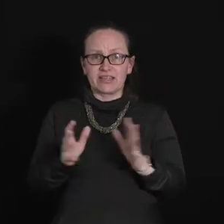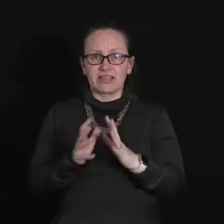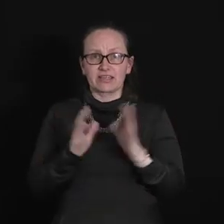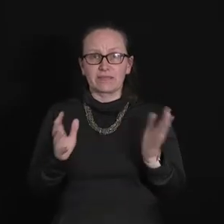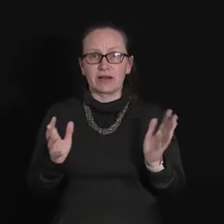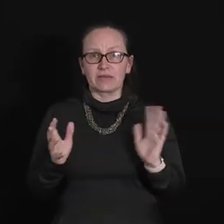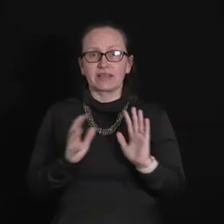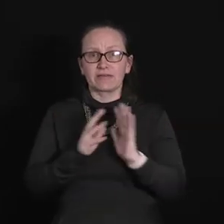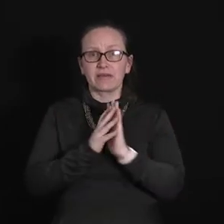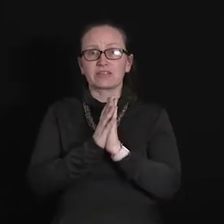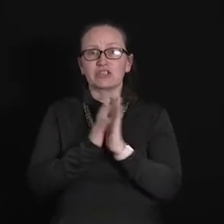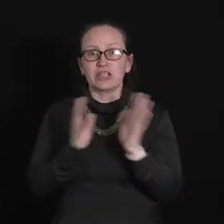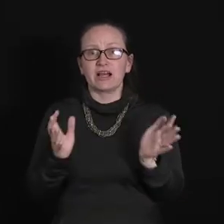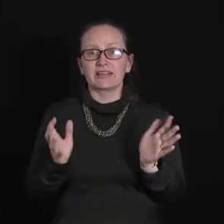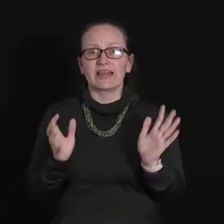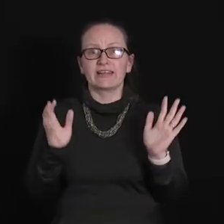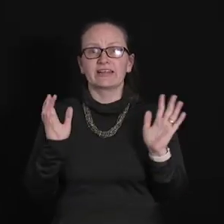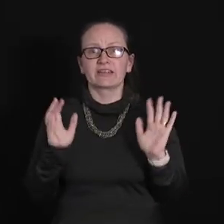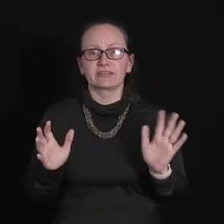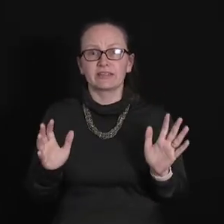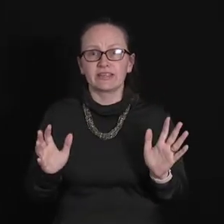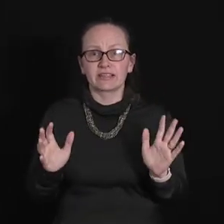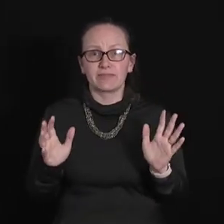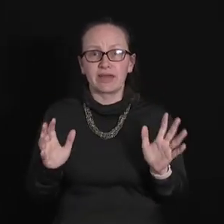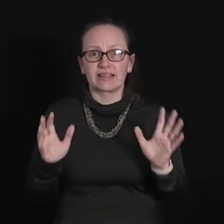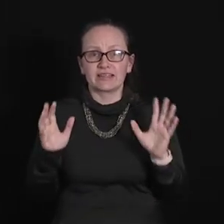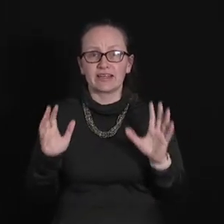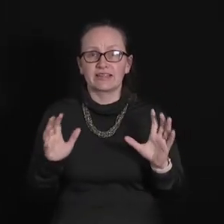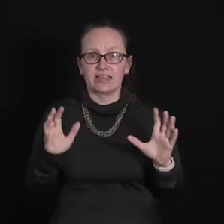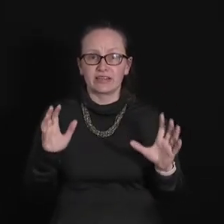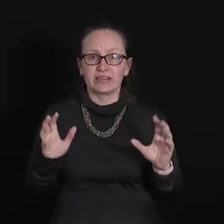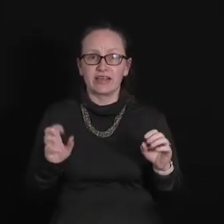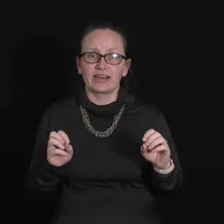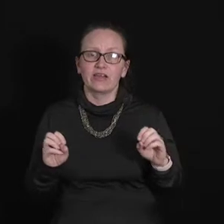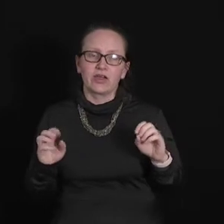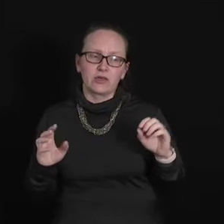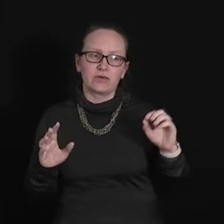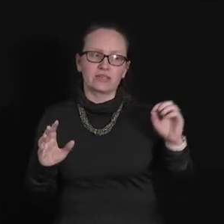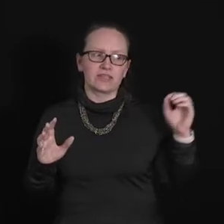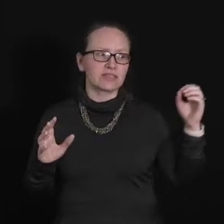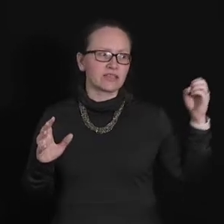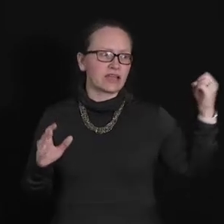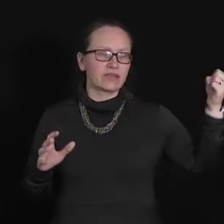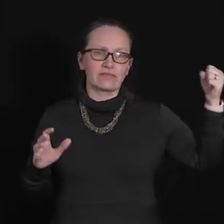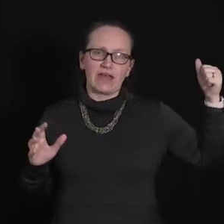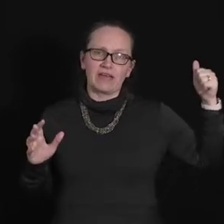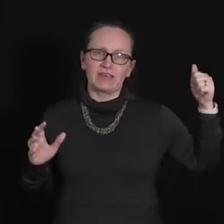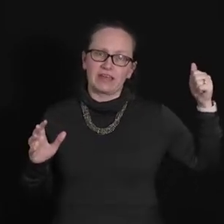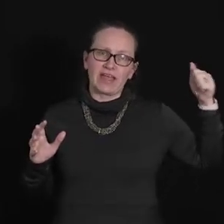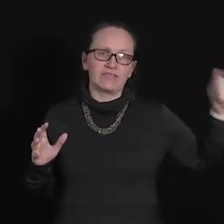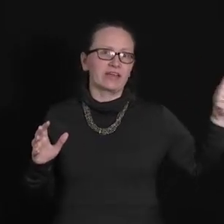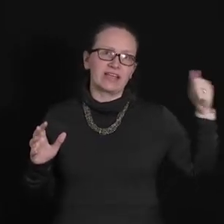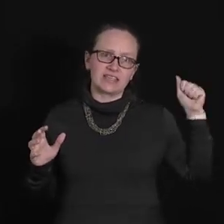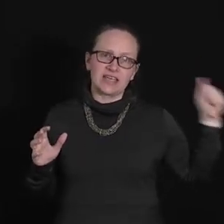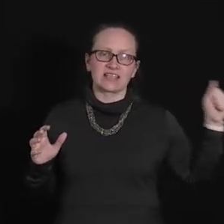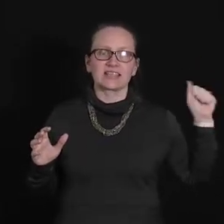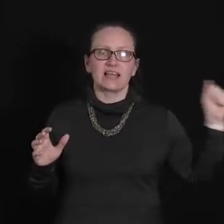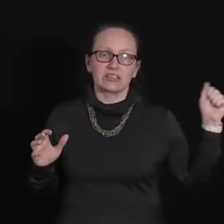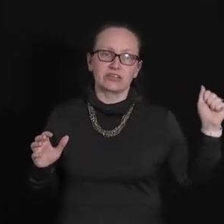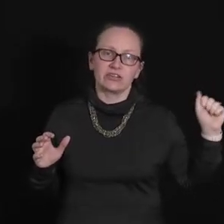experiment that GI Taylor conducted back in 1909 was instead of having a very intense light source